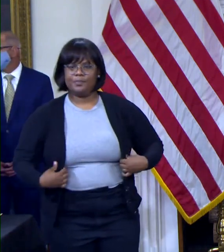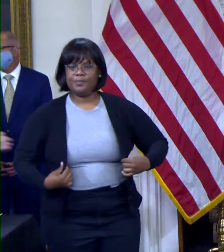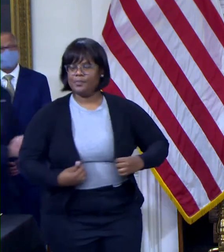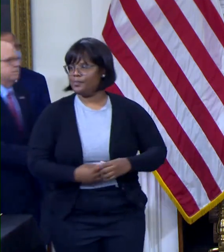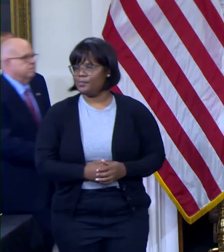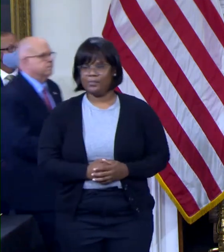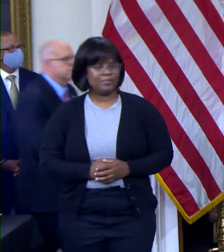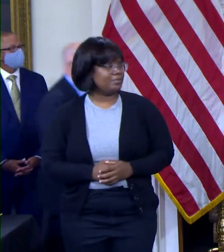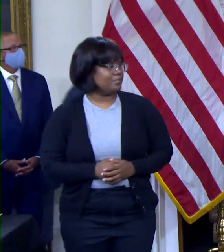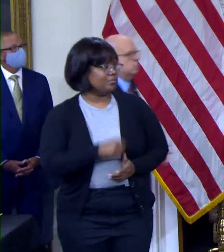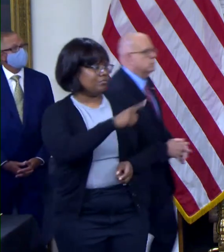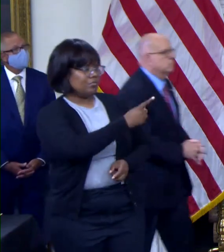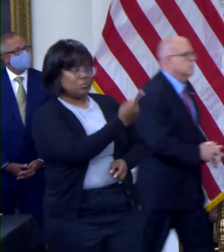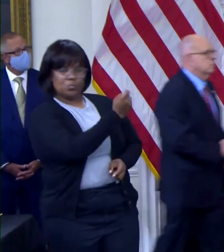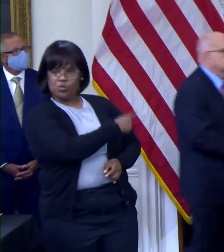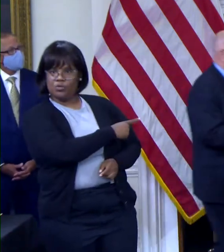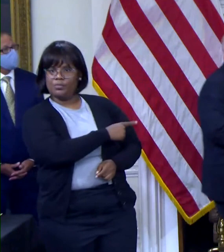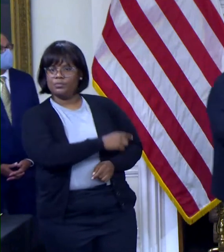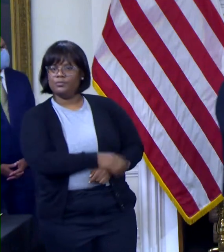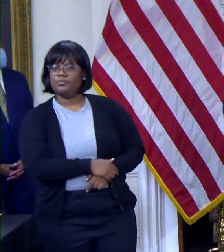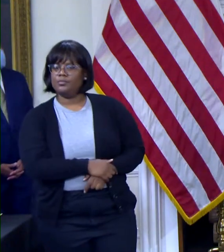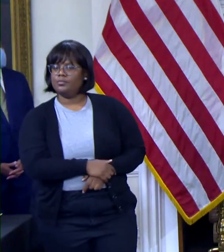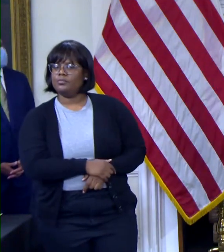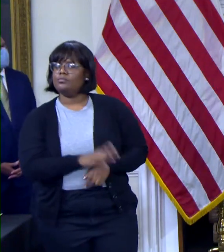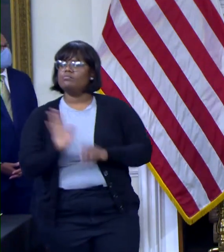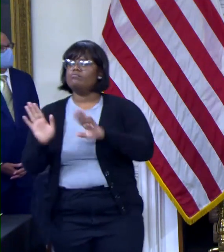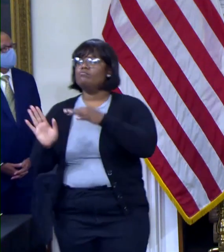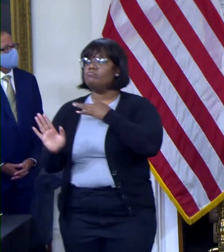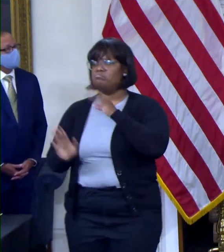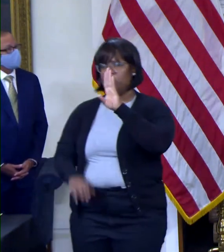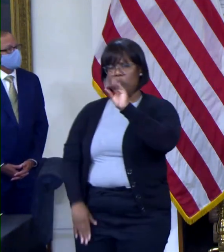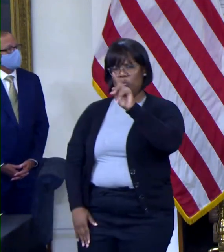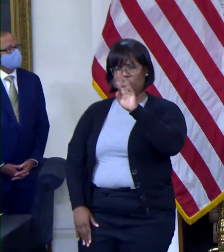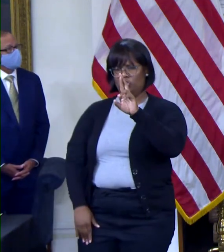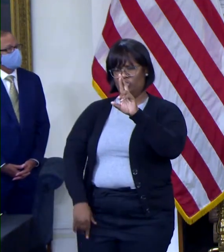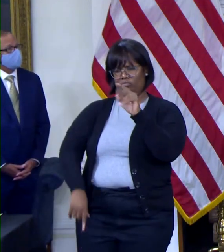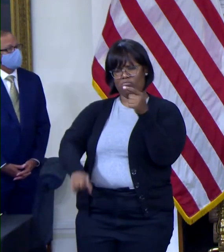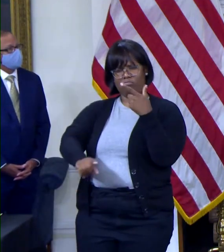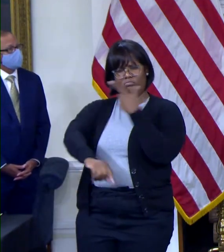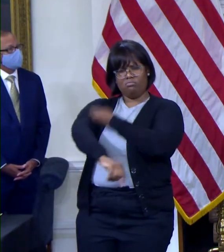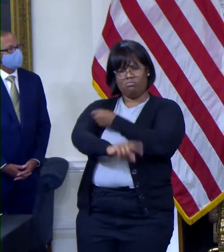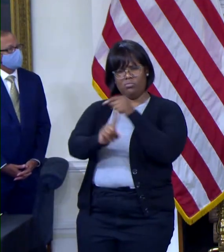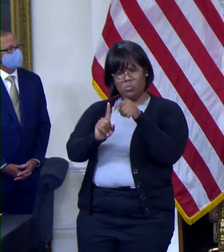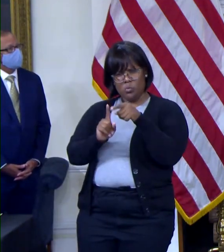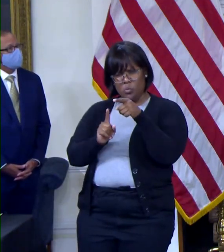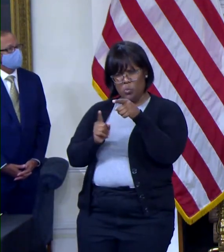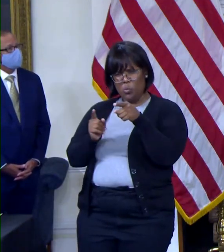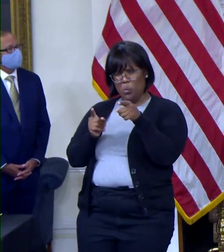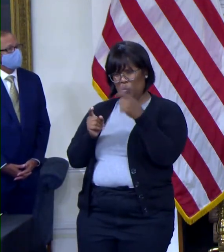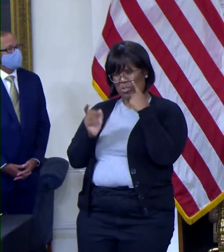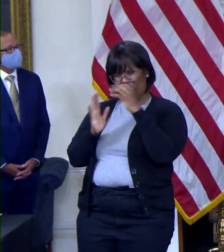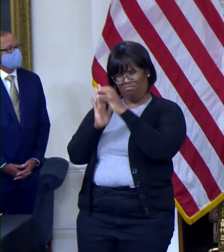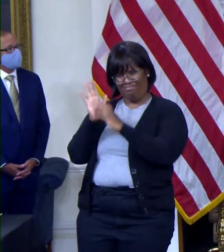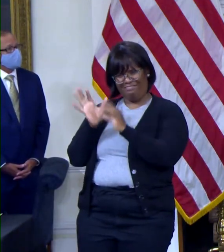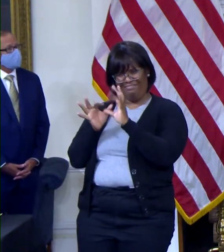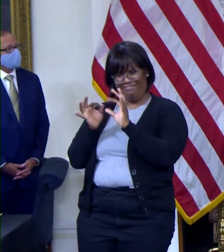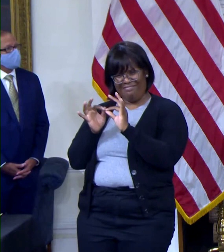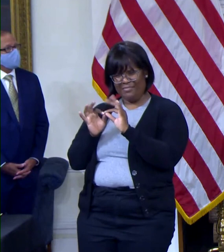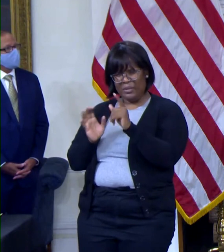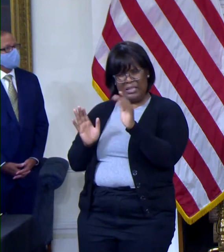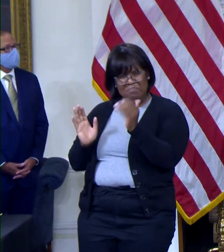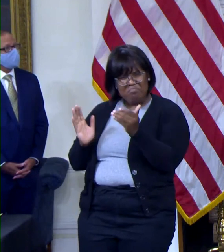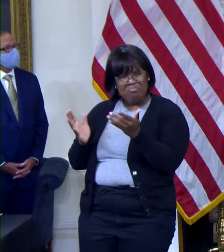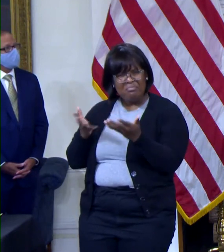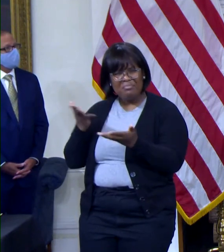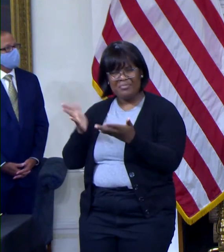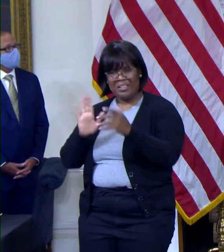So, I have a question about the booster shots. Today, the White House region made it sound like the state would be bearing most of the burden of